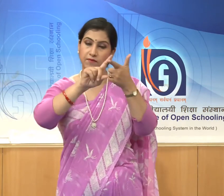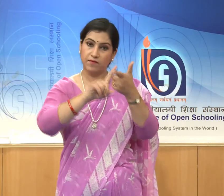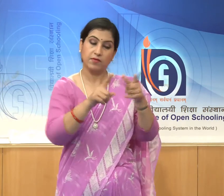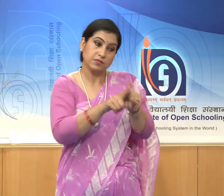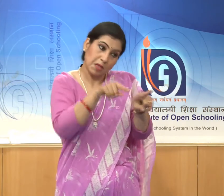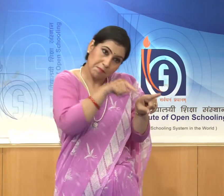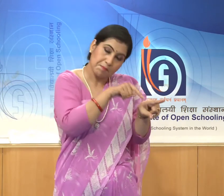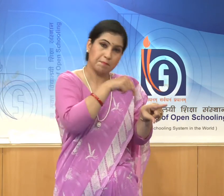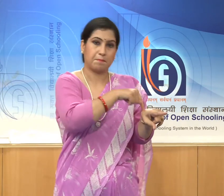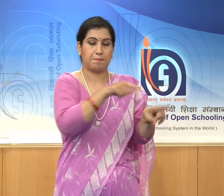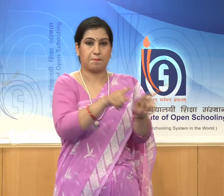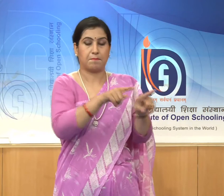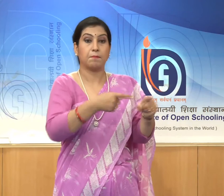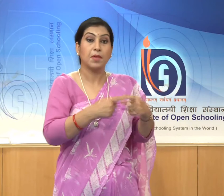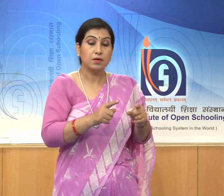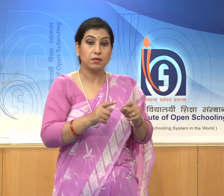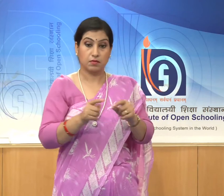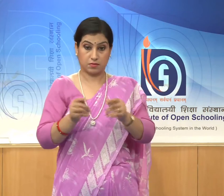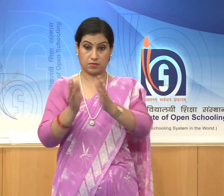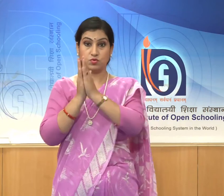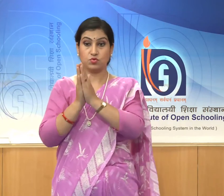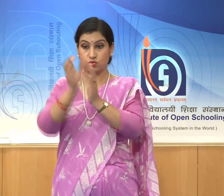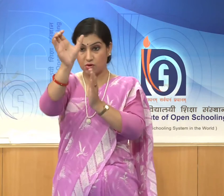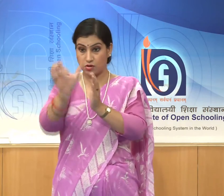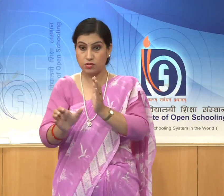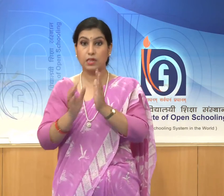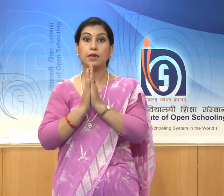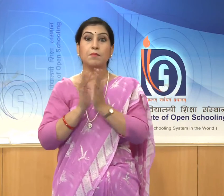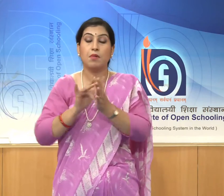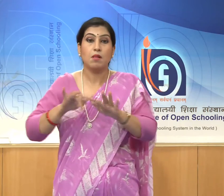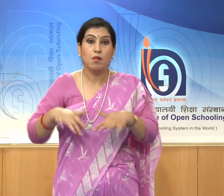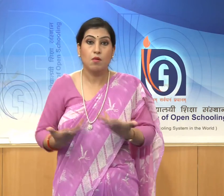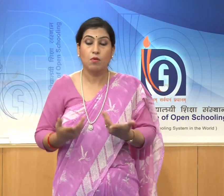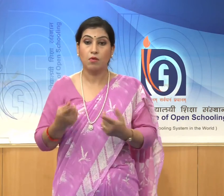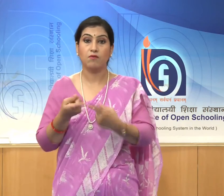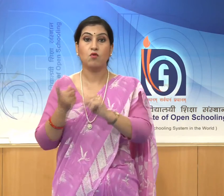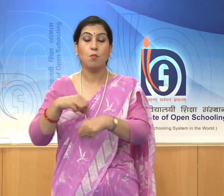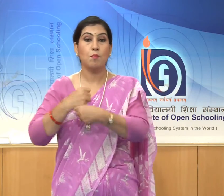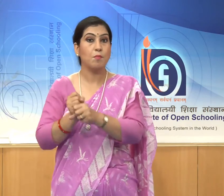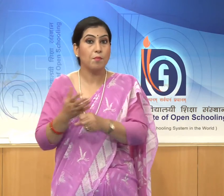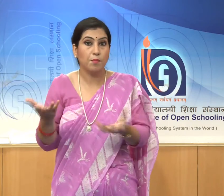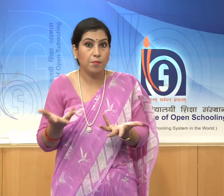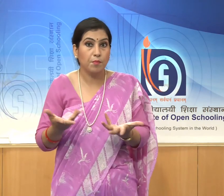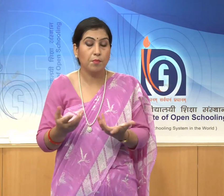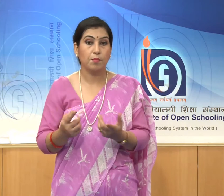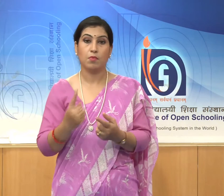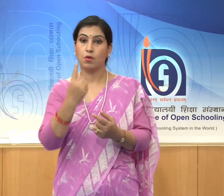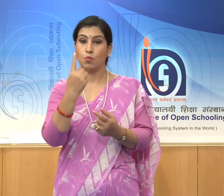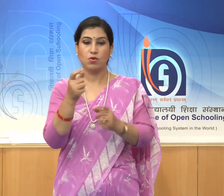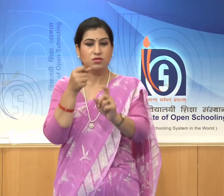structural temples are built with stone bricks